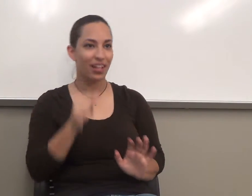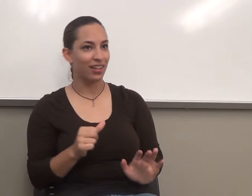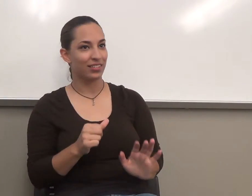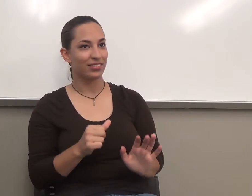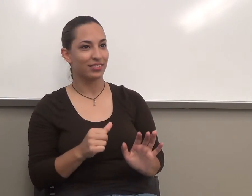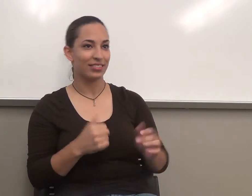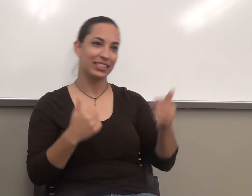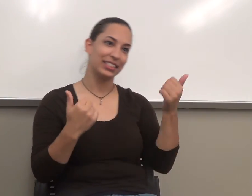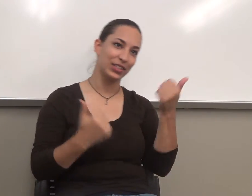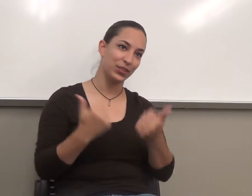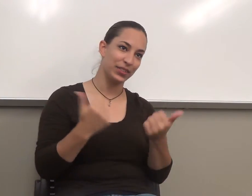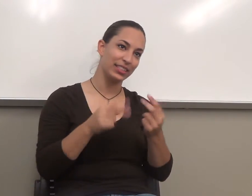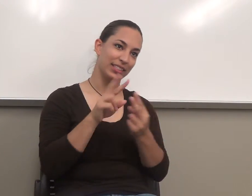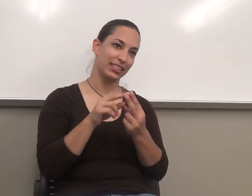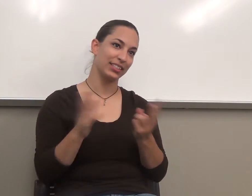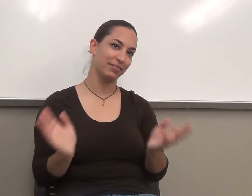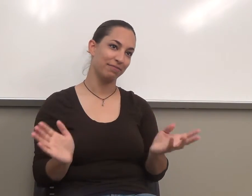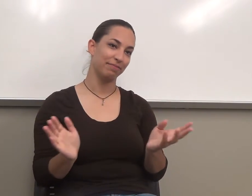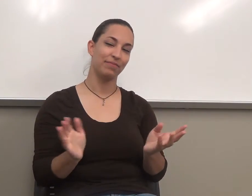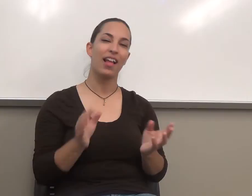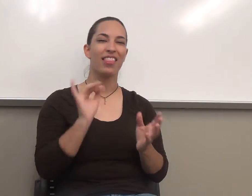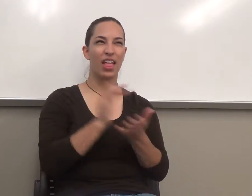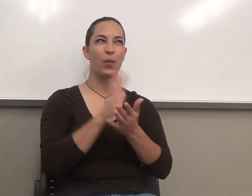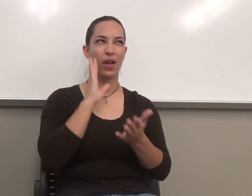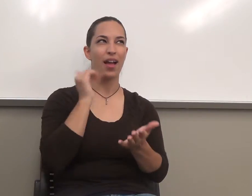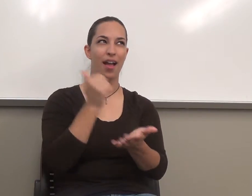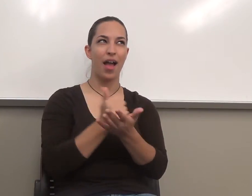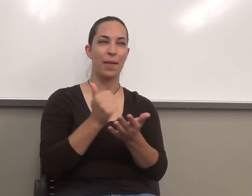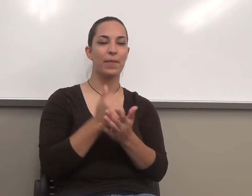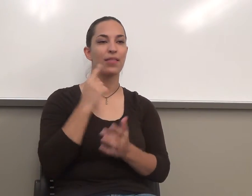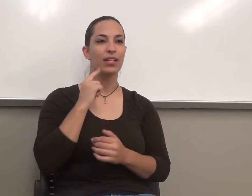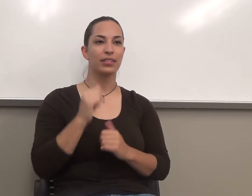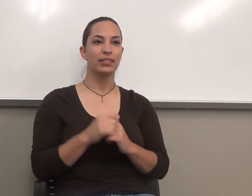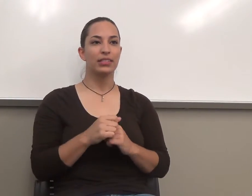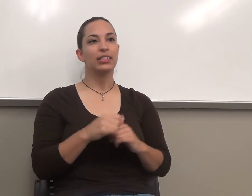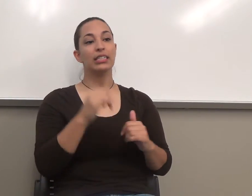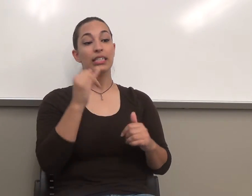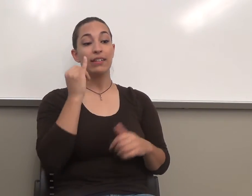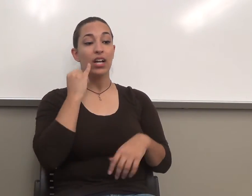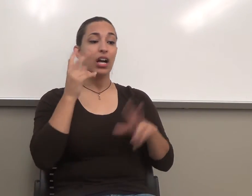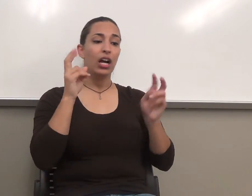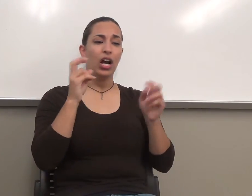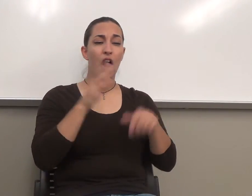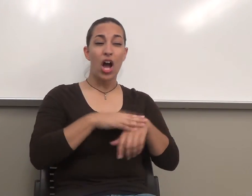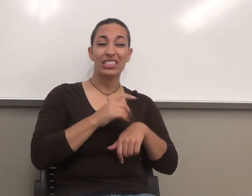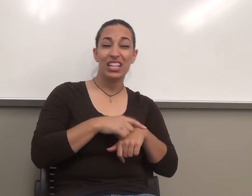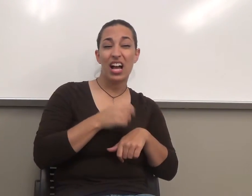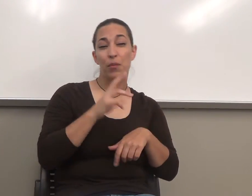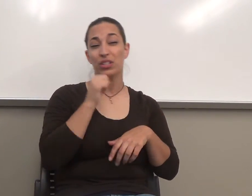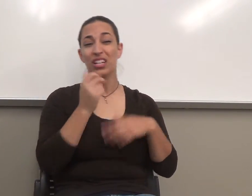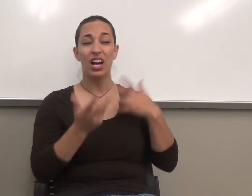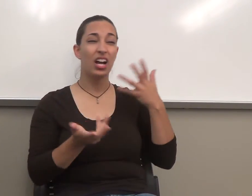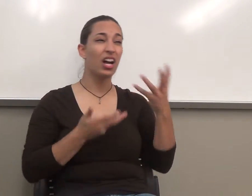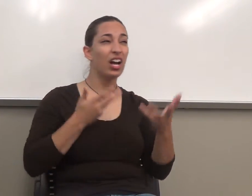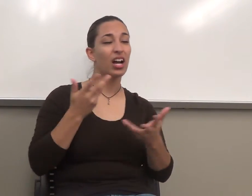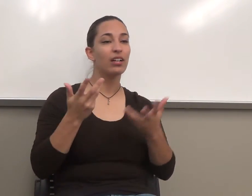that's going to help with that. The question of is it online? Okay, this is the lab. We're going to go down there on